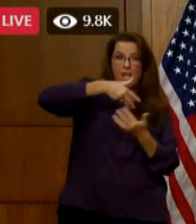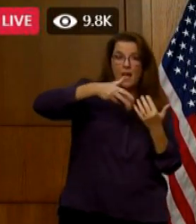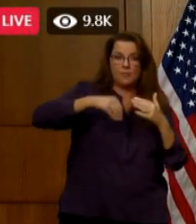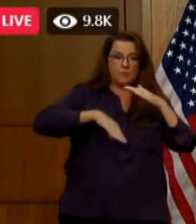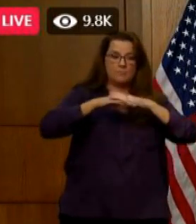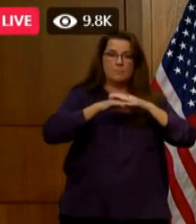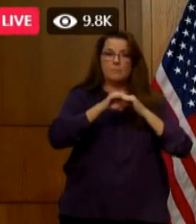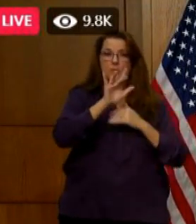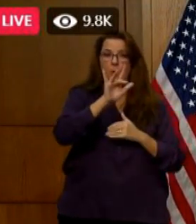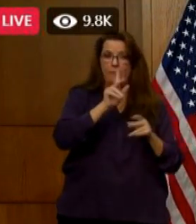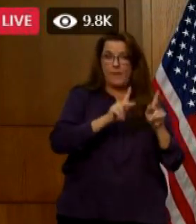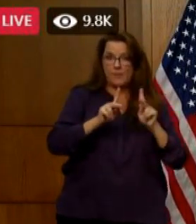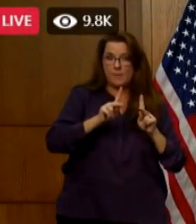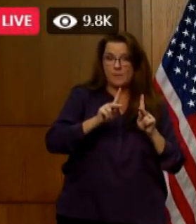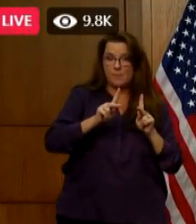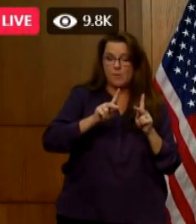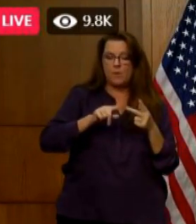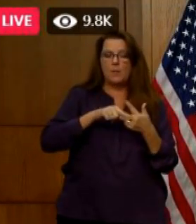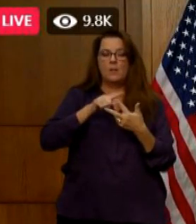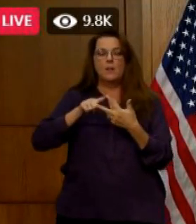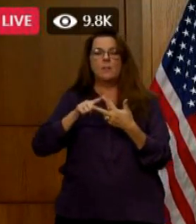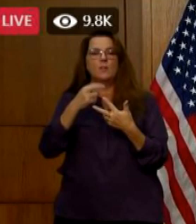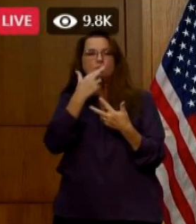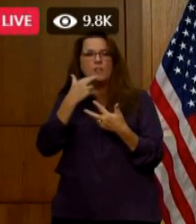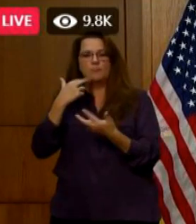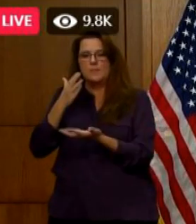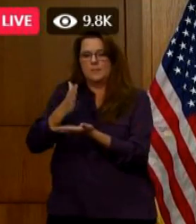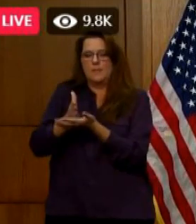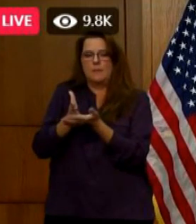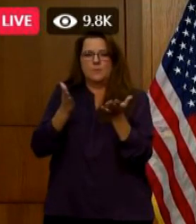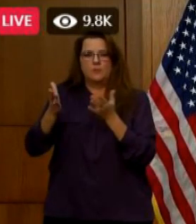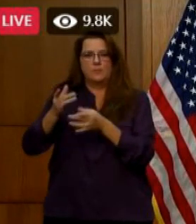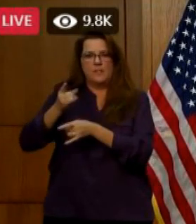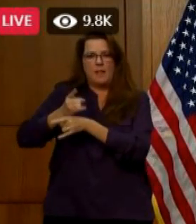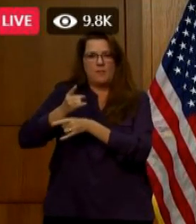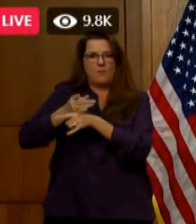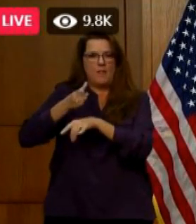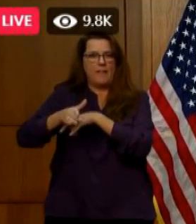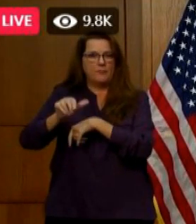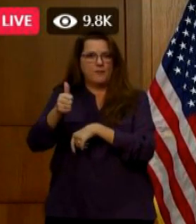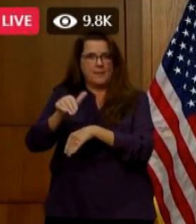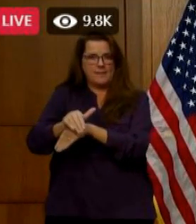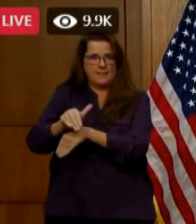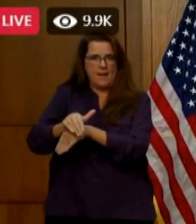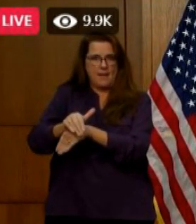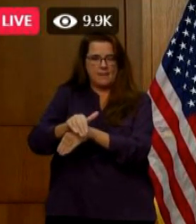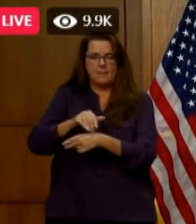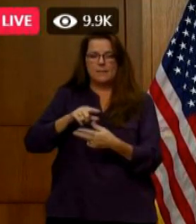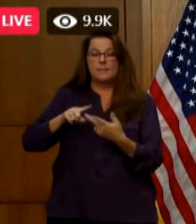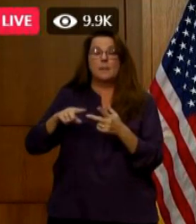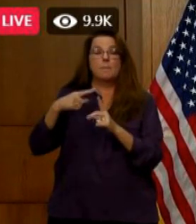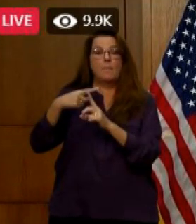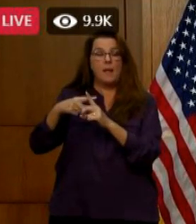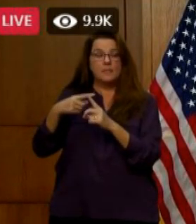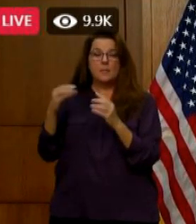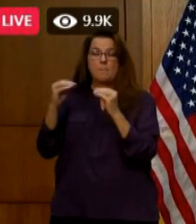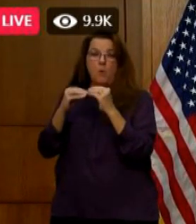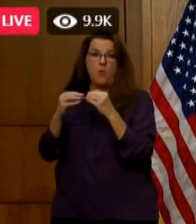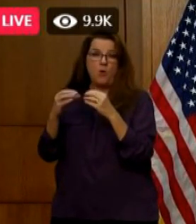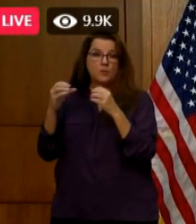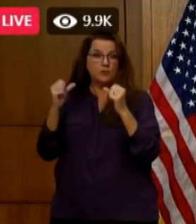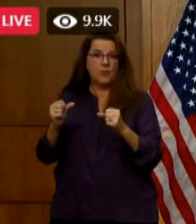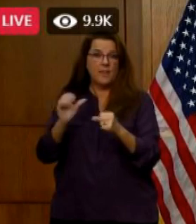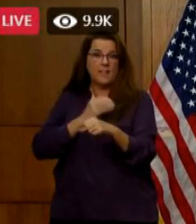stopped serving alcohol after 10 p.m. We are strengthening enforcement of existing regulations at